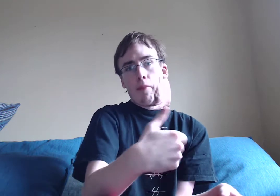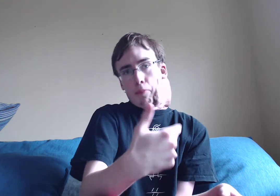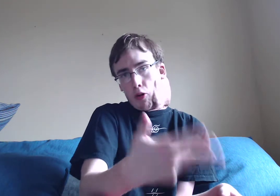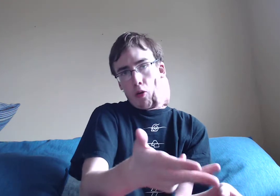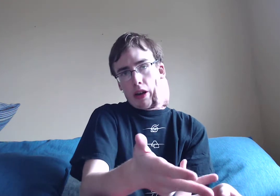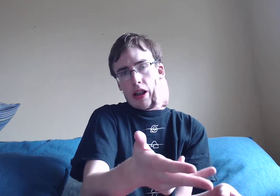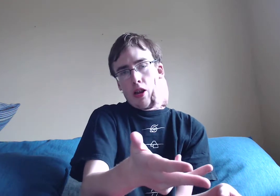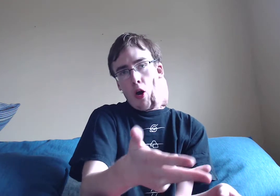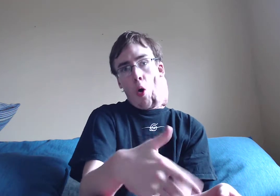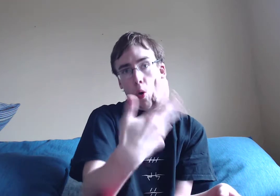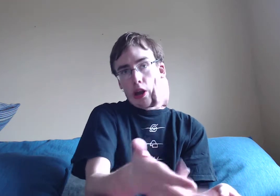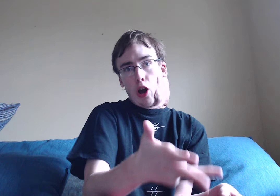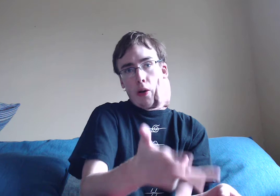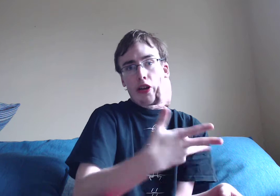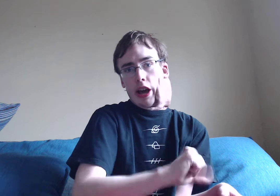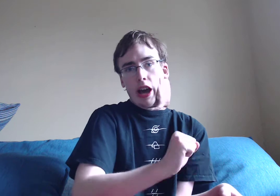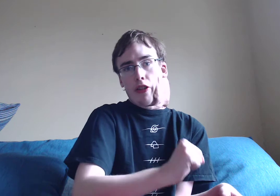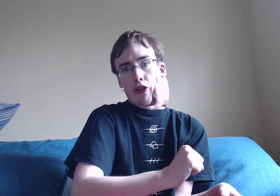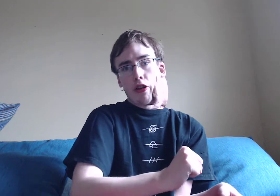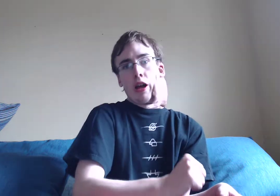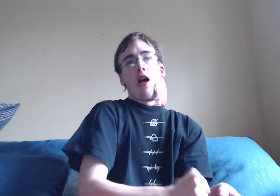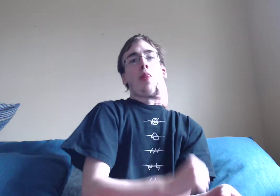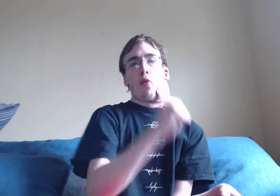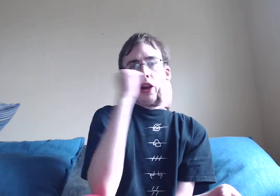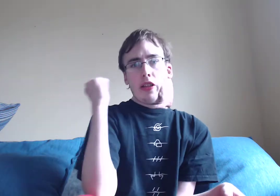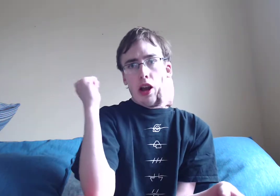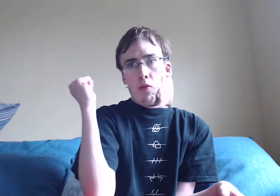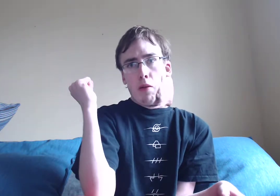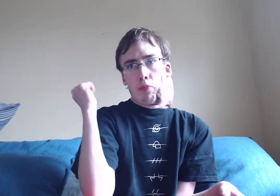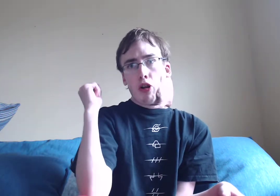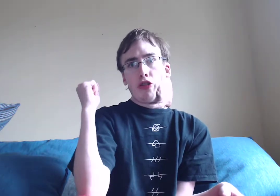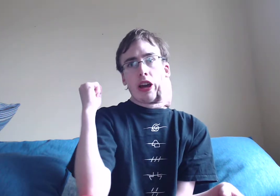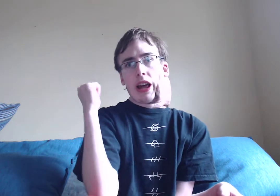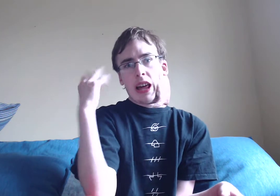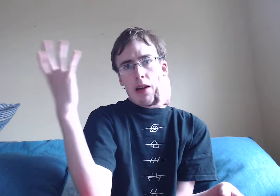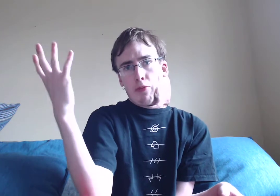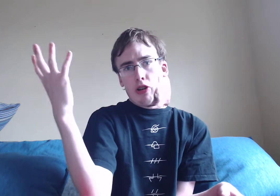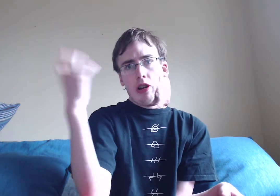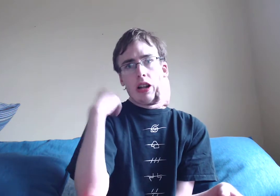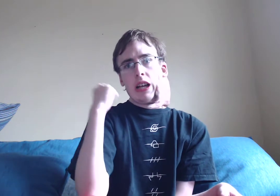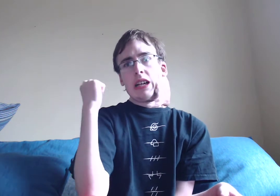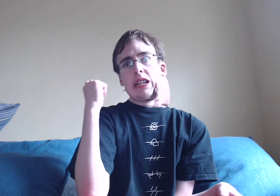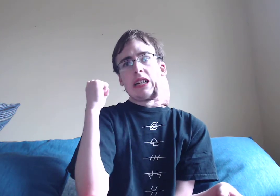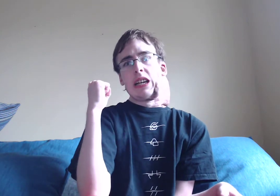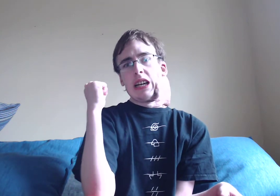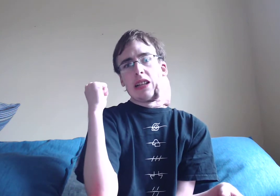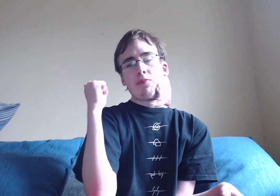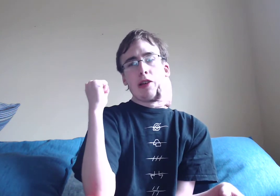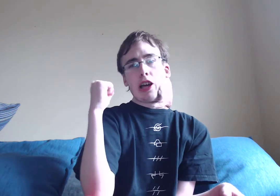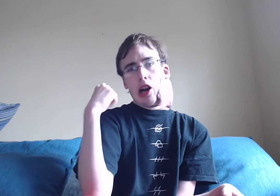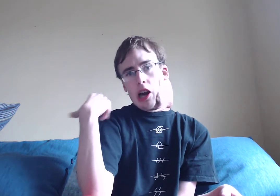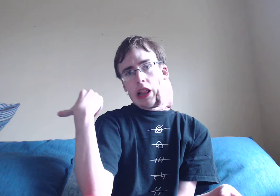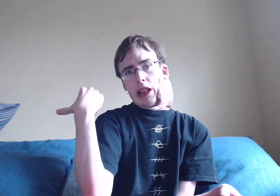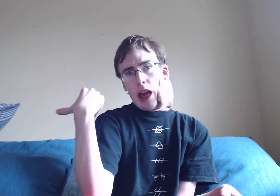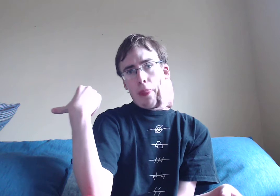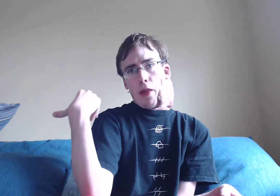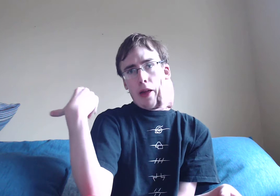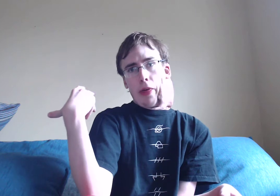broken. Or he's going to get captured. The reason I want Brooke to get captured. Is because. If I'm being